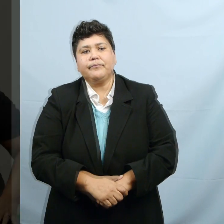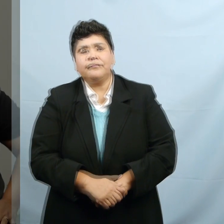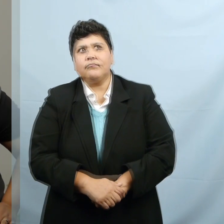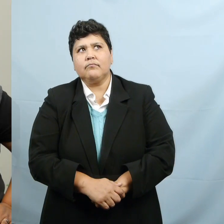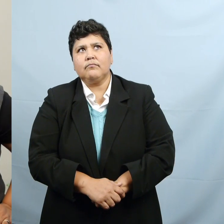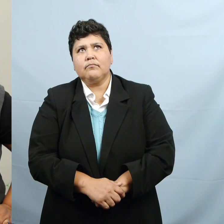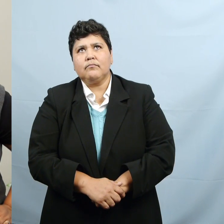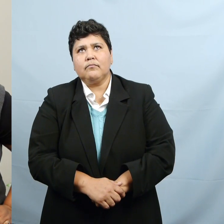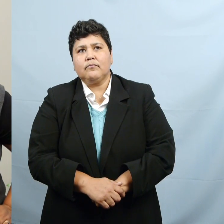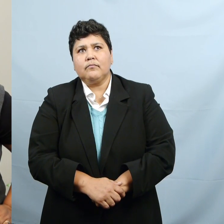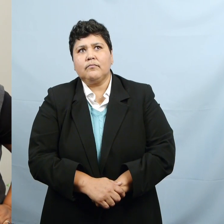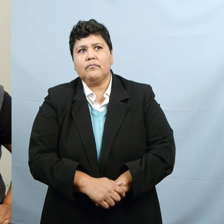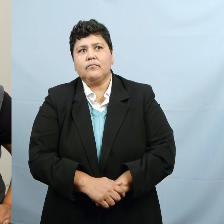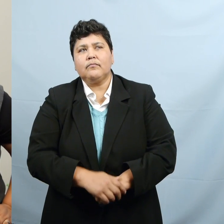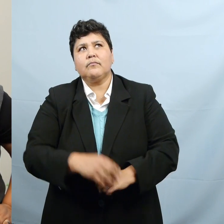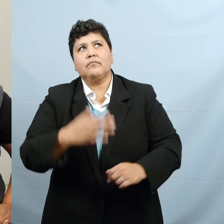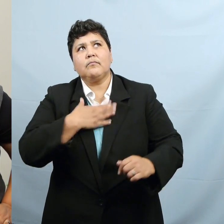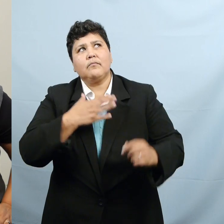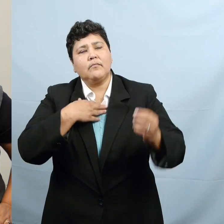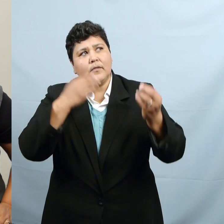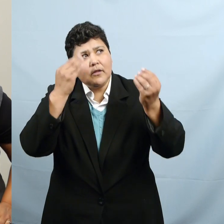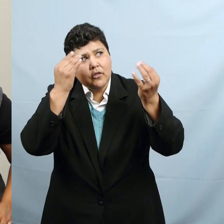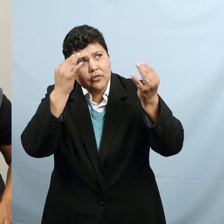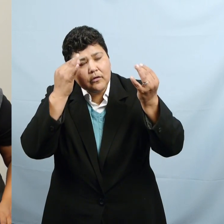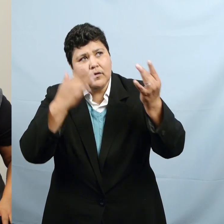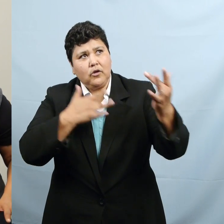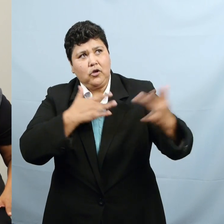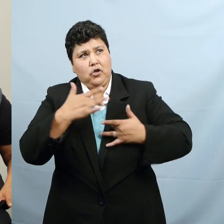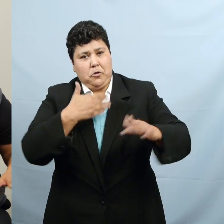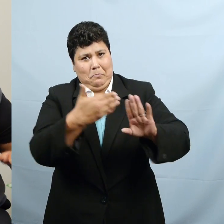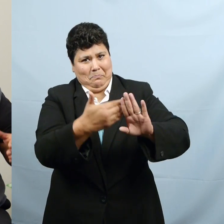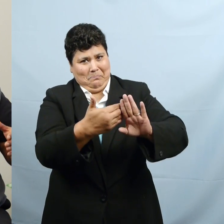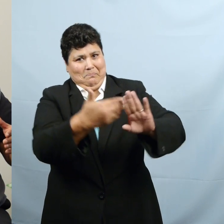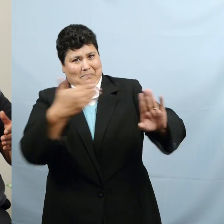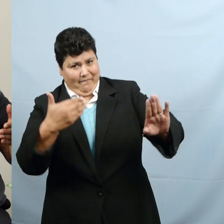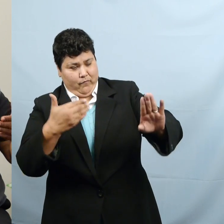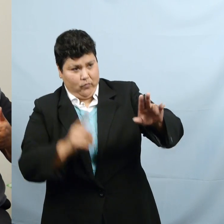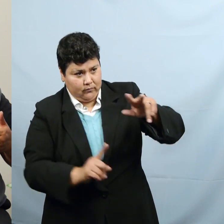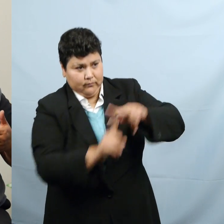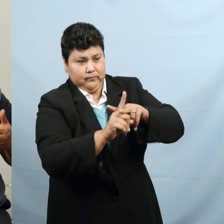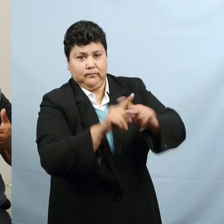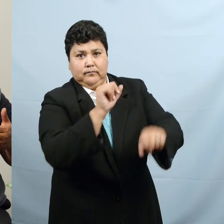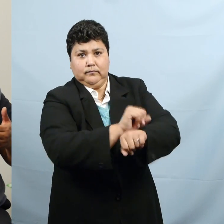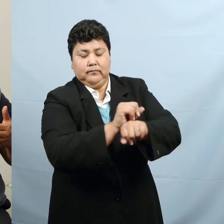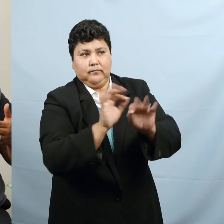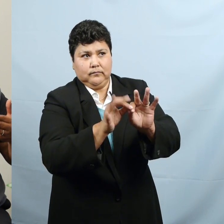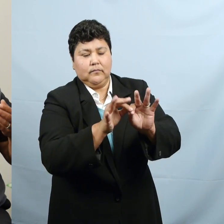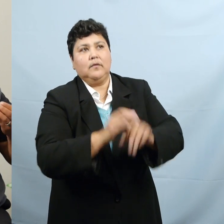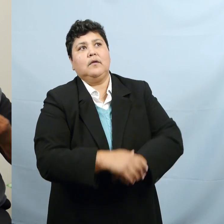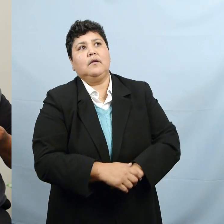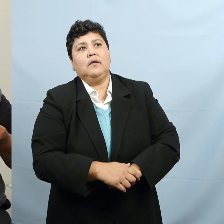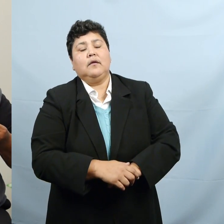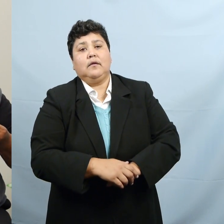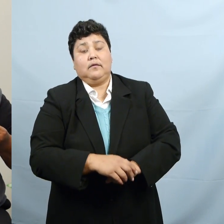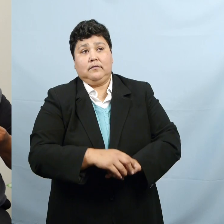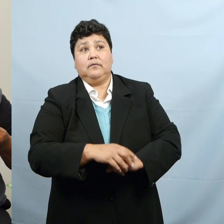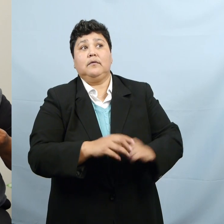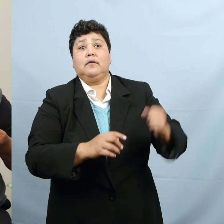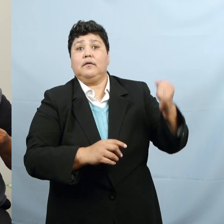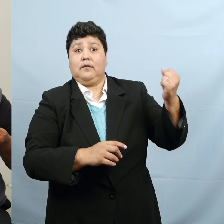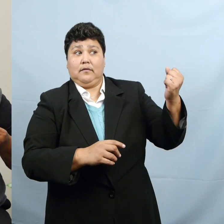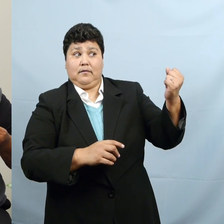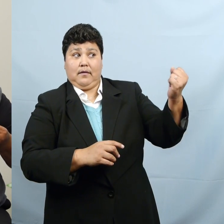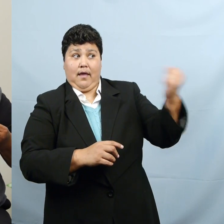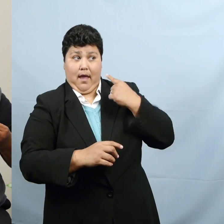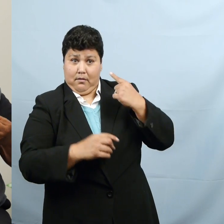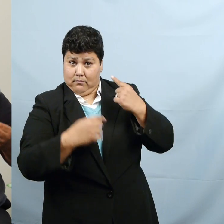My thoughts and my concerns before the assignment, when I first was asked to do this